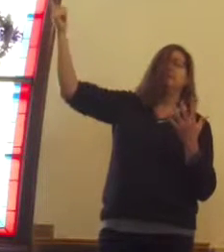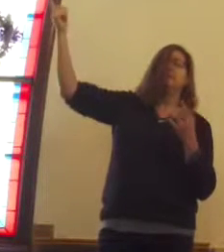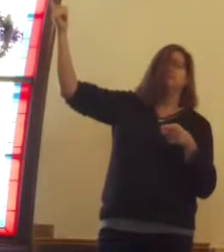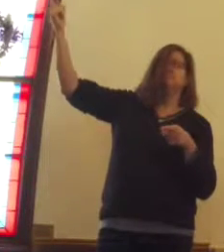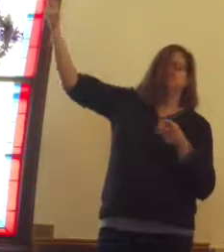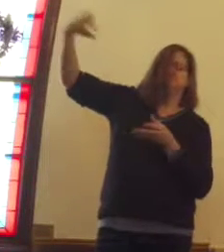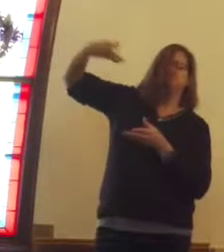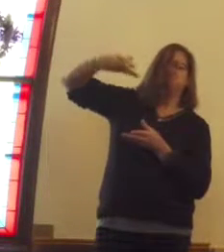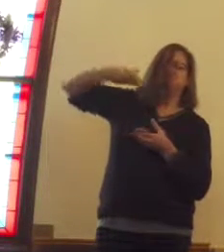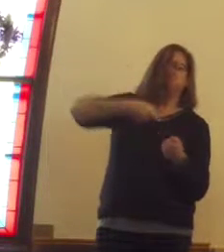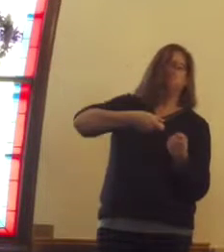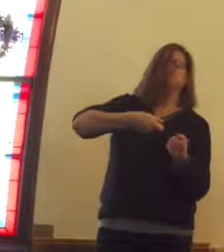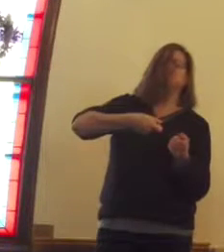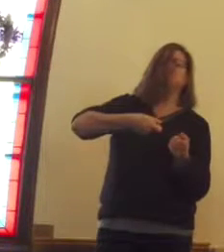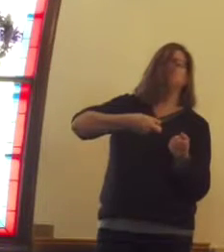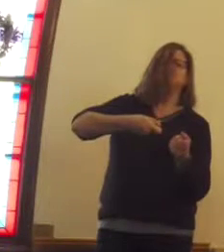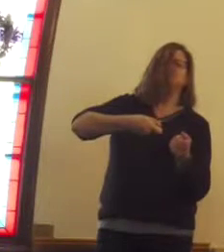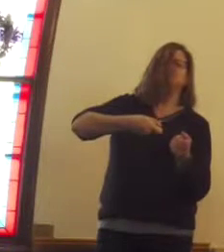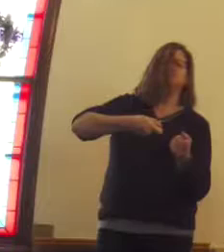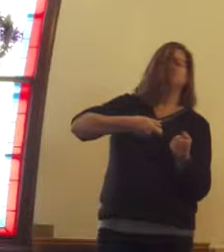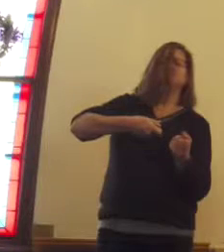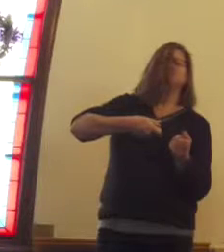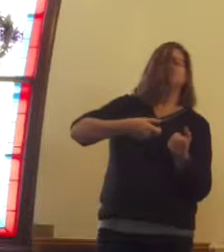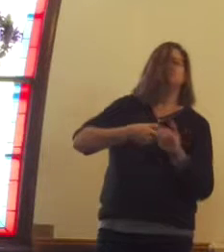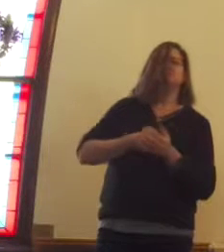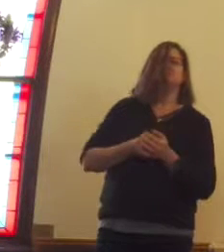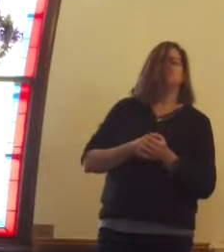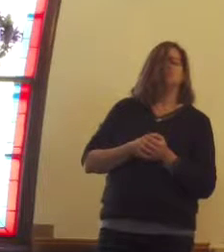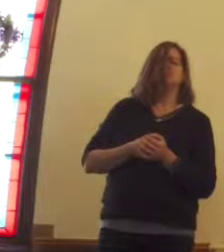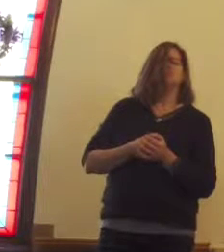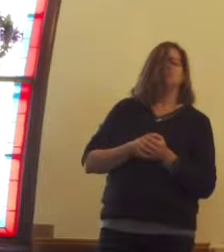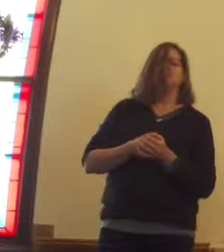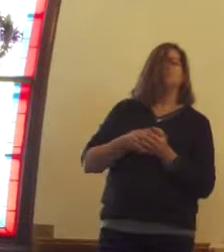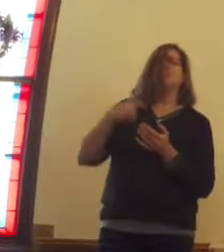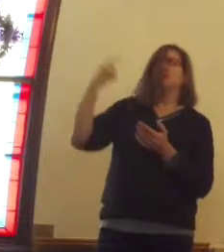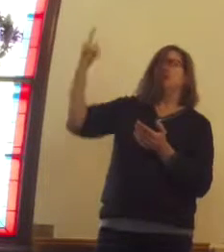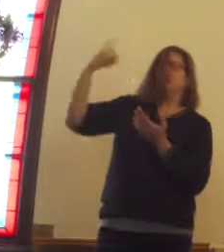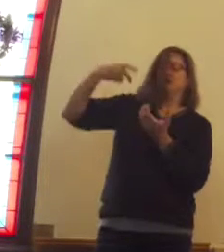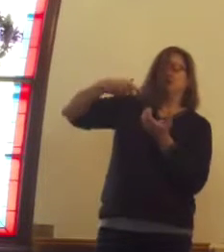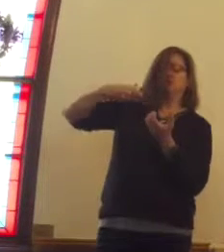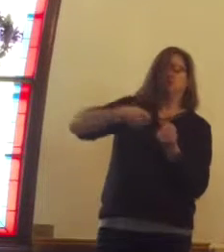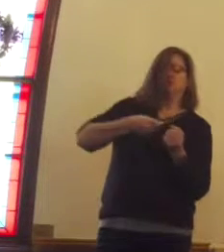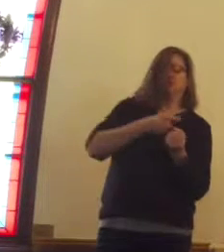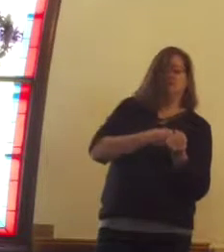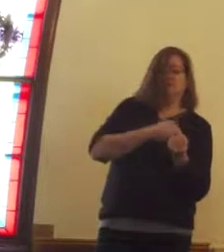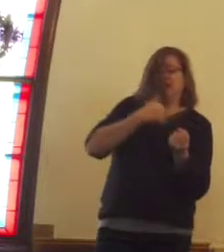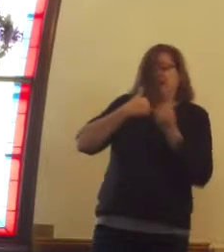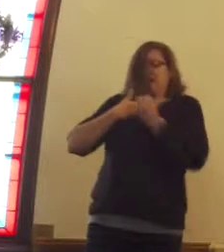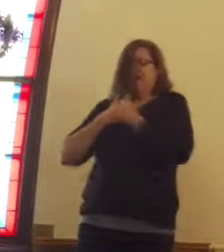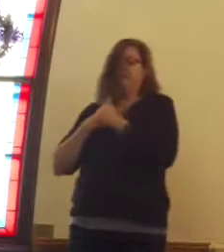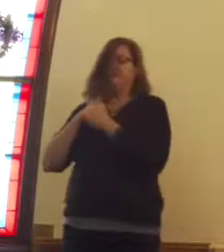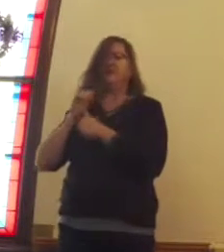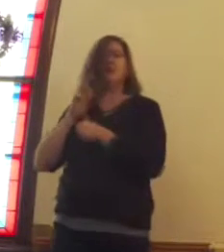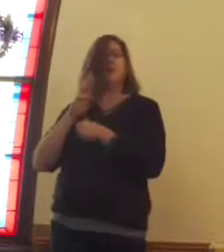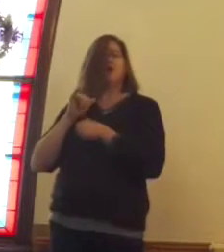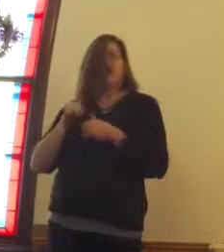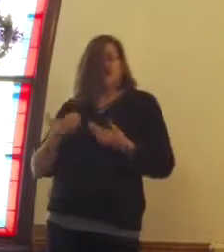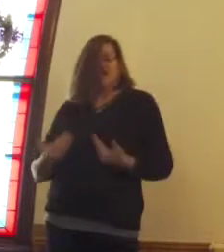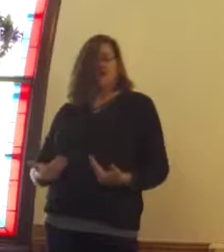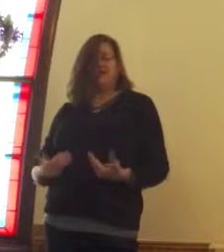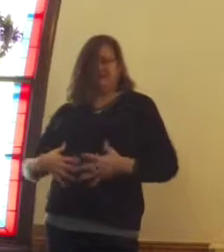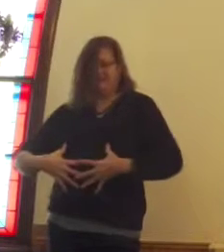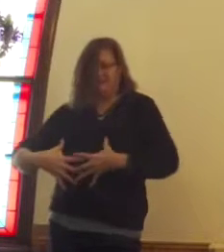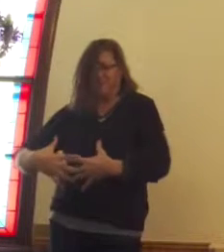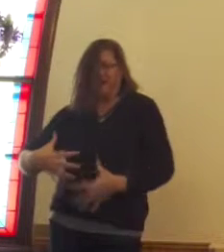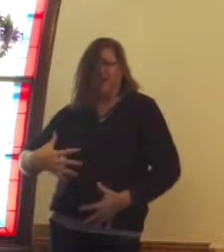Joseph, and then having his love for not only his wife Mary, but this newborn child that's coming, this